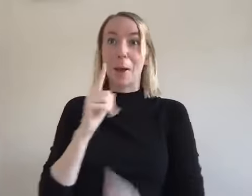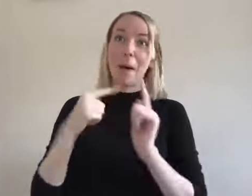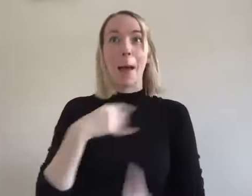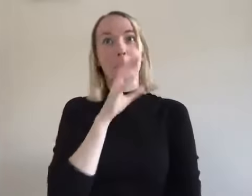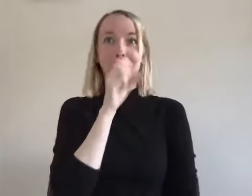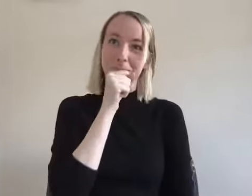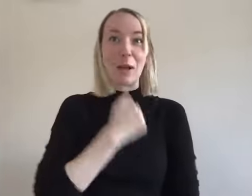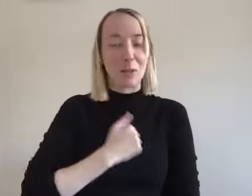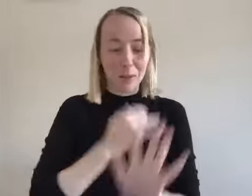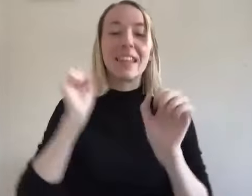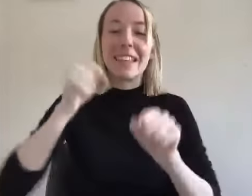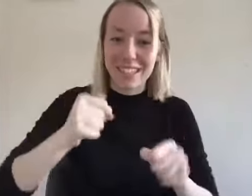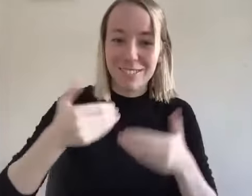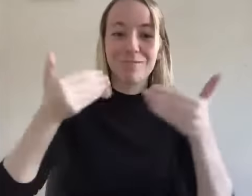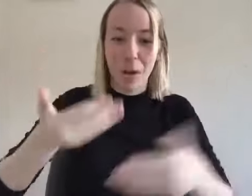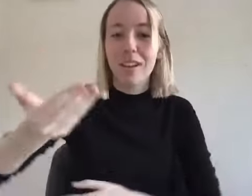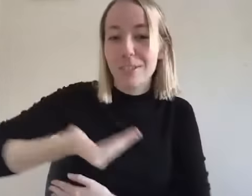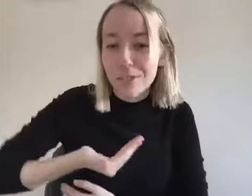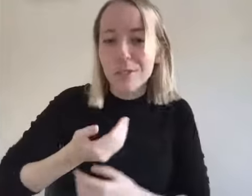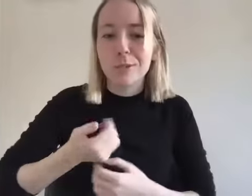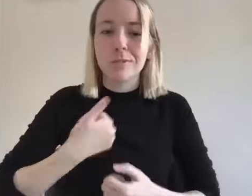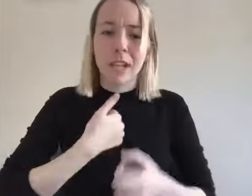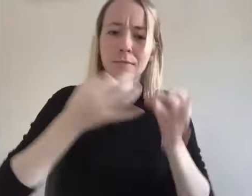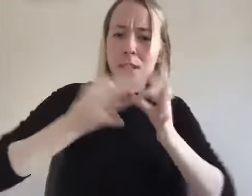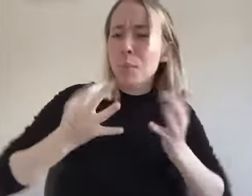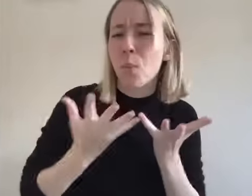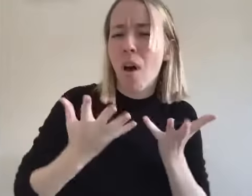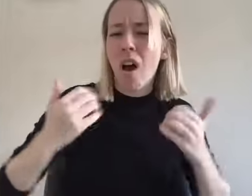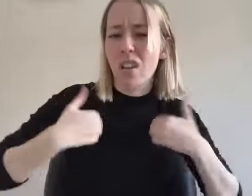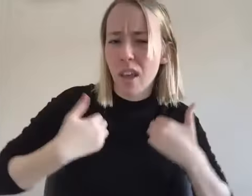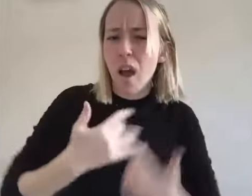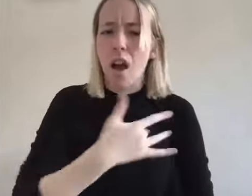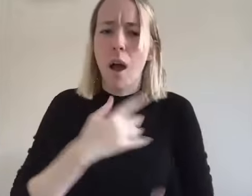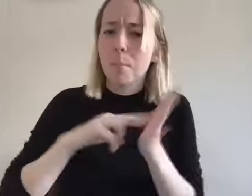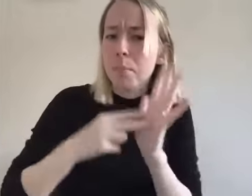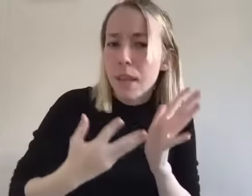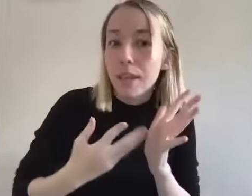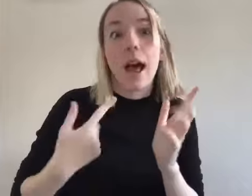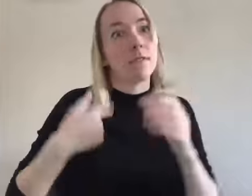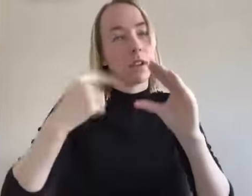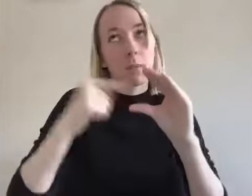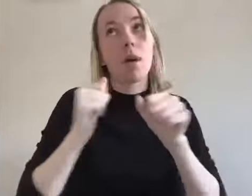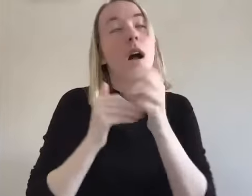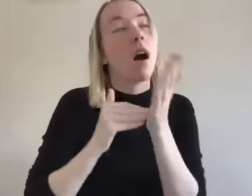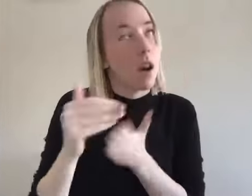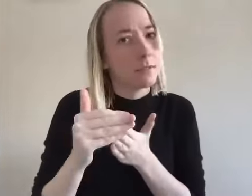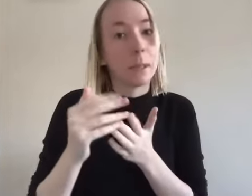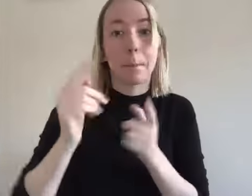talking but i'm muted so yeah go introduce yourself explain to people young and what it's about because they've been asking me questions and i even got some emails over it